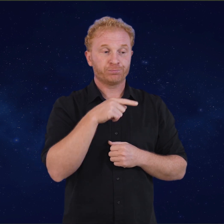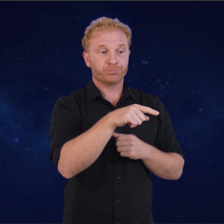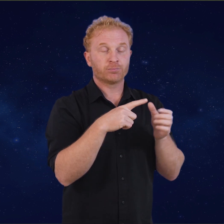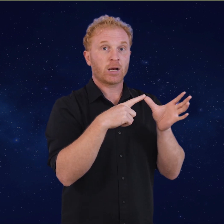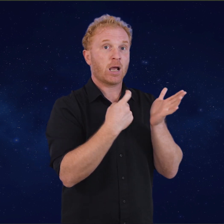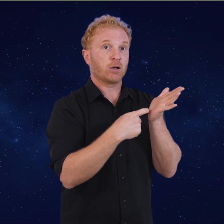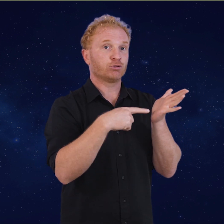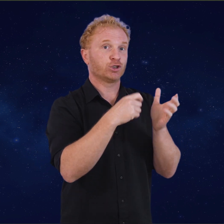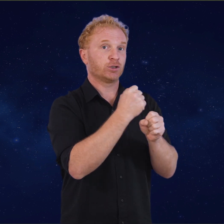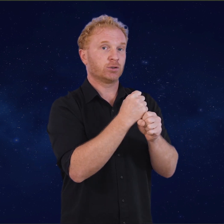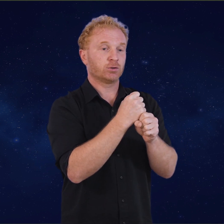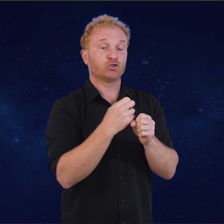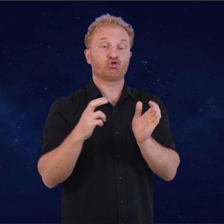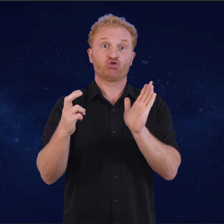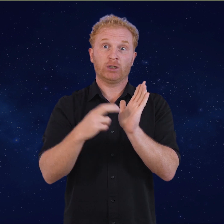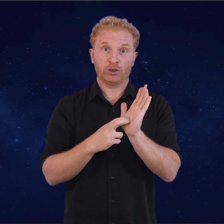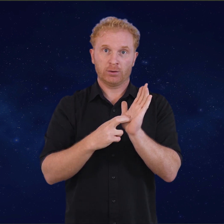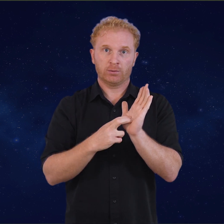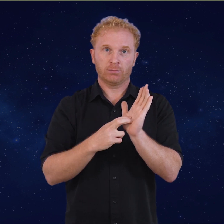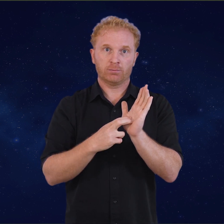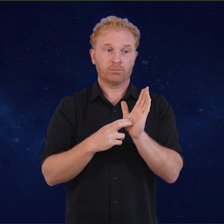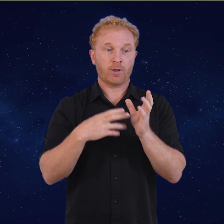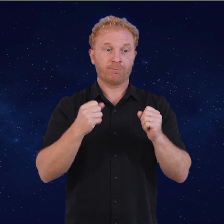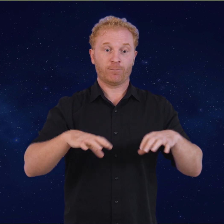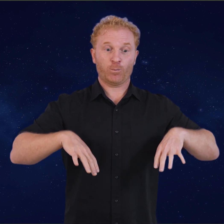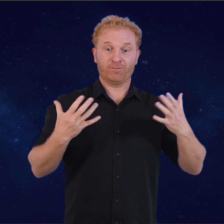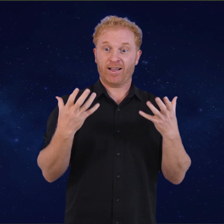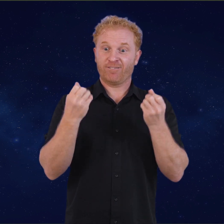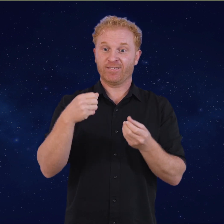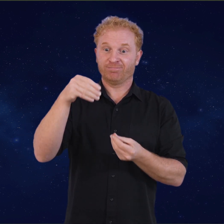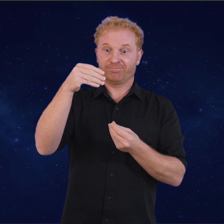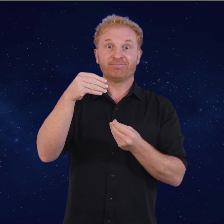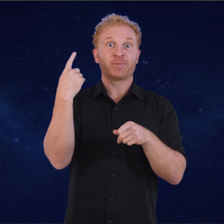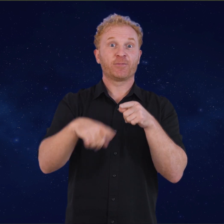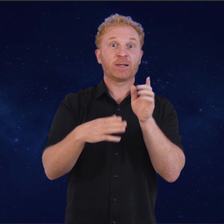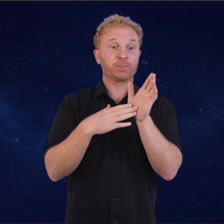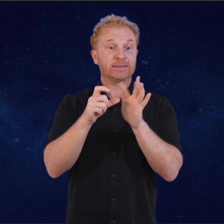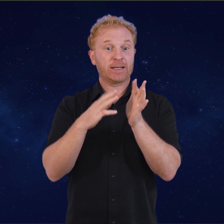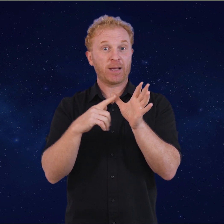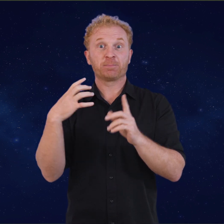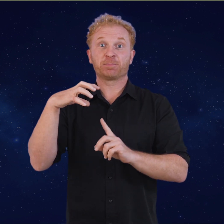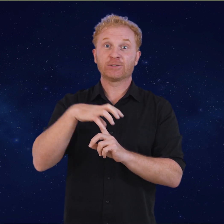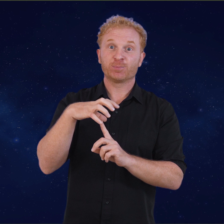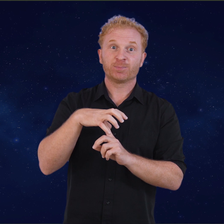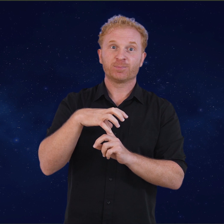The Australian Register of Therapeutic Goods does not have any approved MDMA and